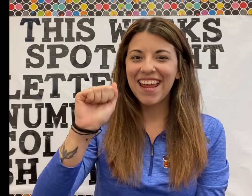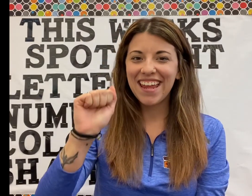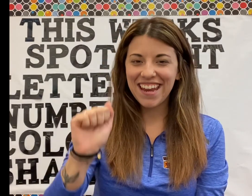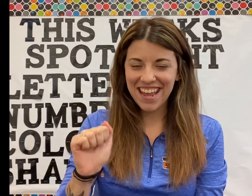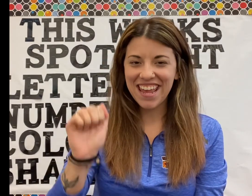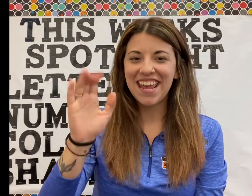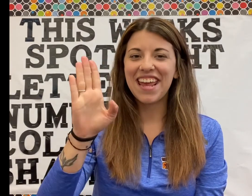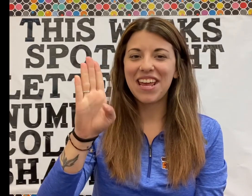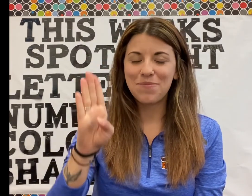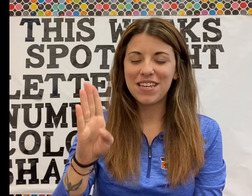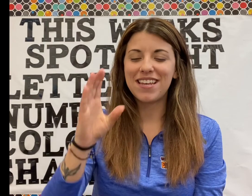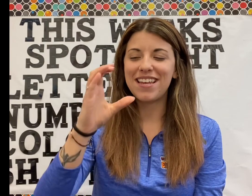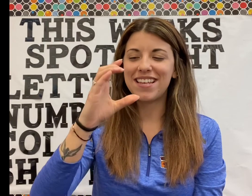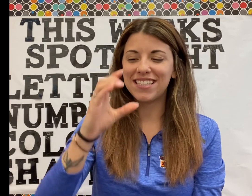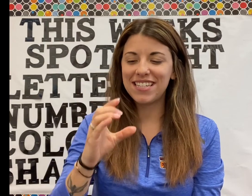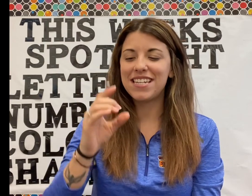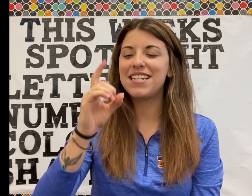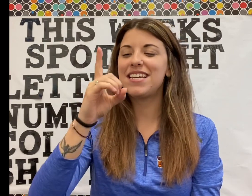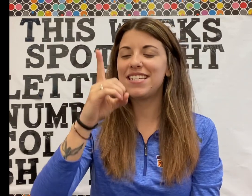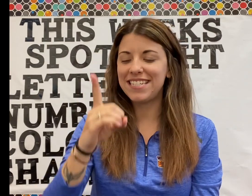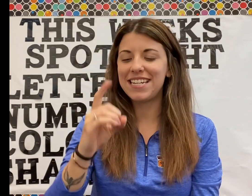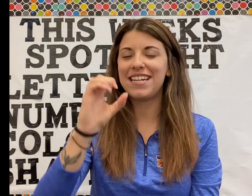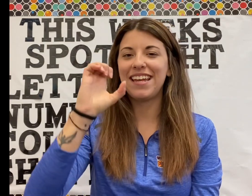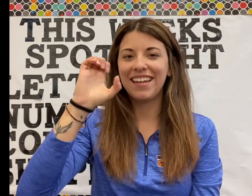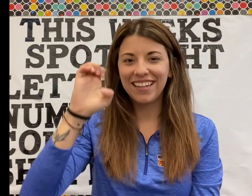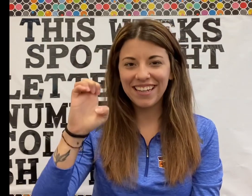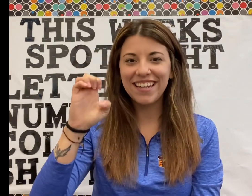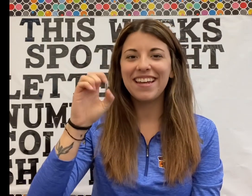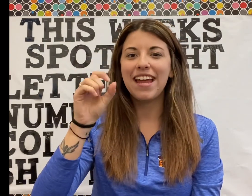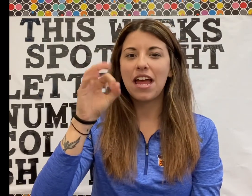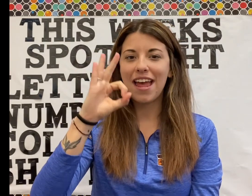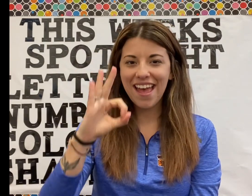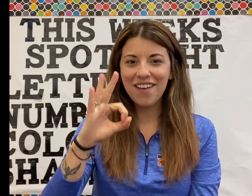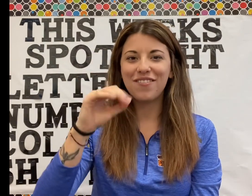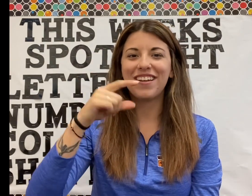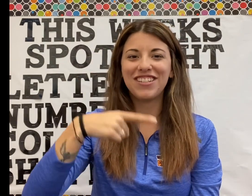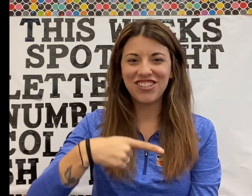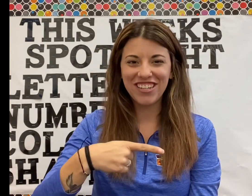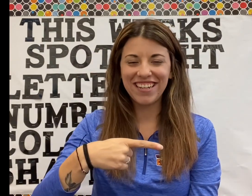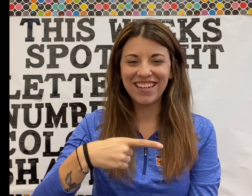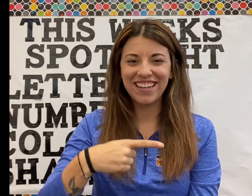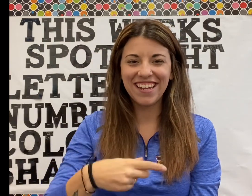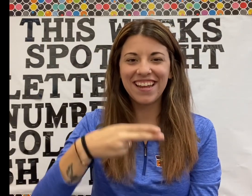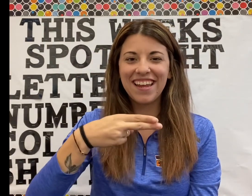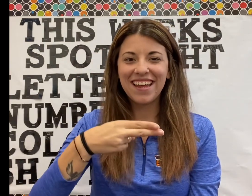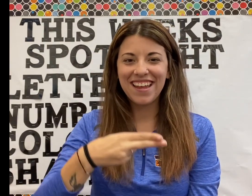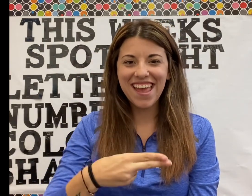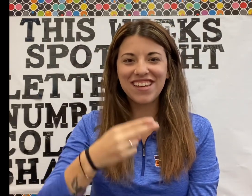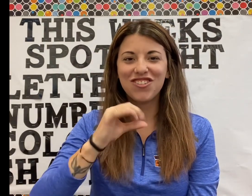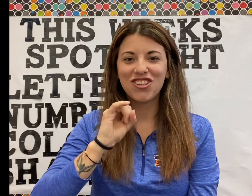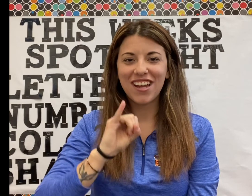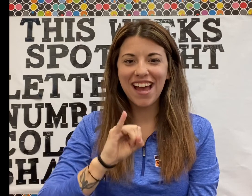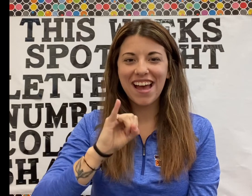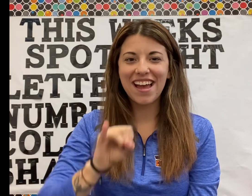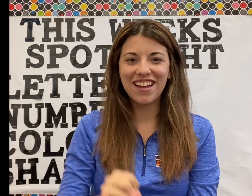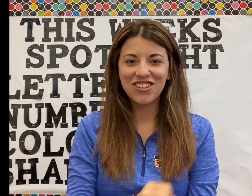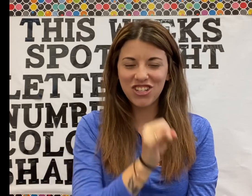A, B, C, D, E, F, G, H, I, J,